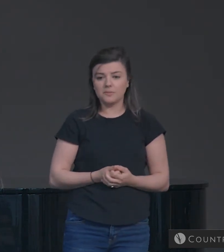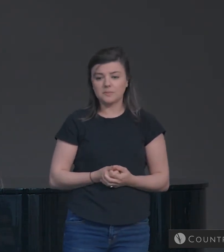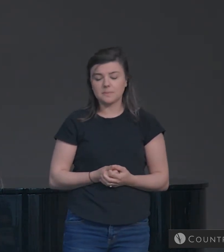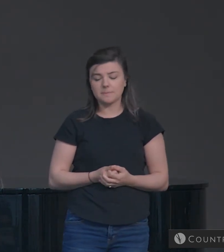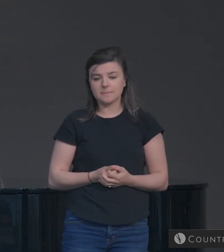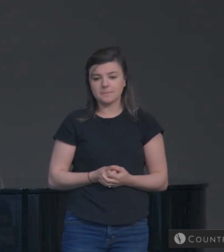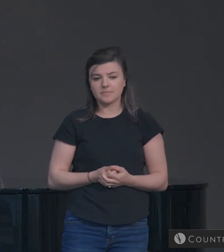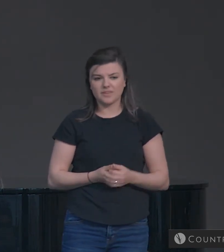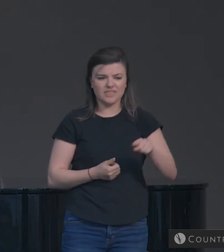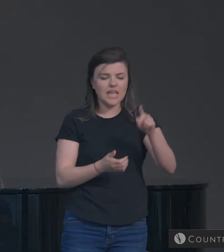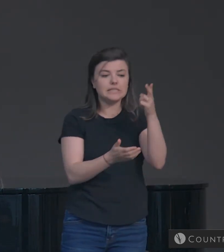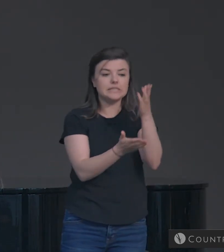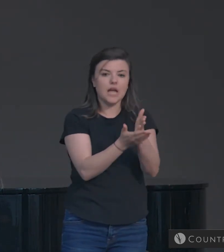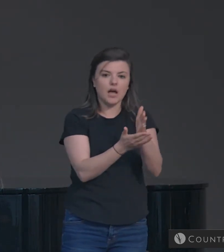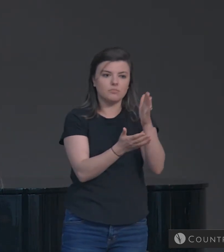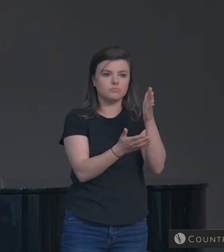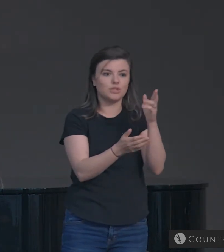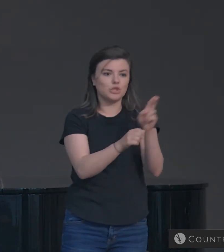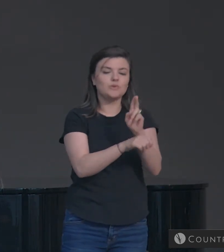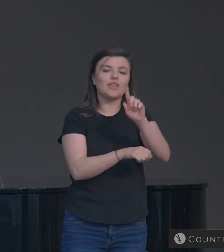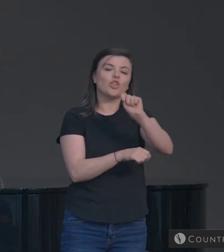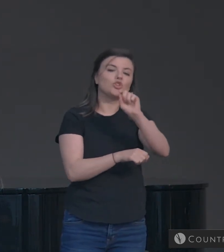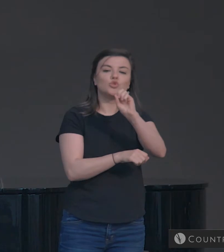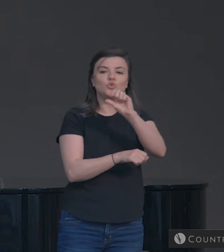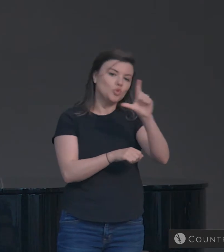They stop using the tools in their toolbox.